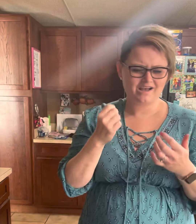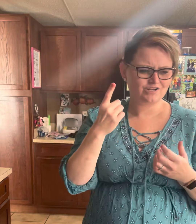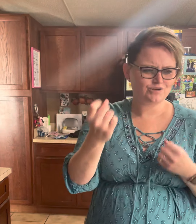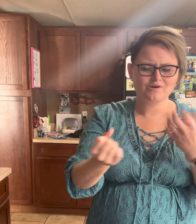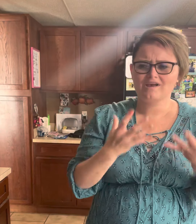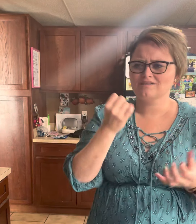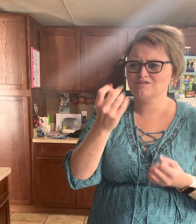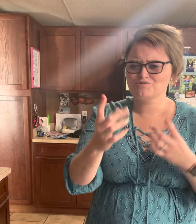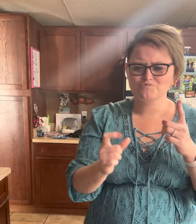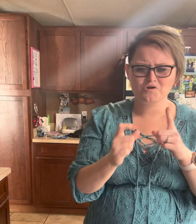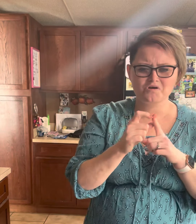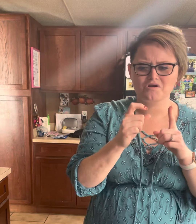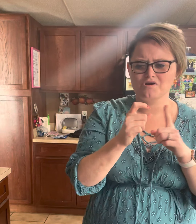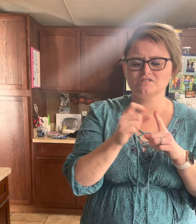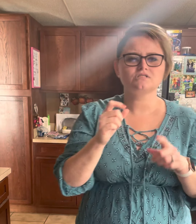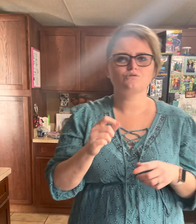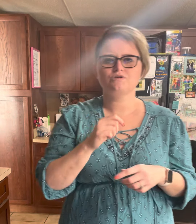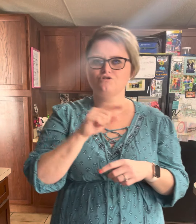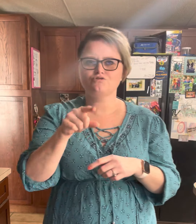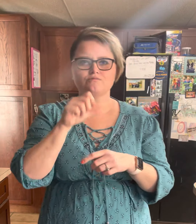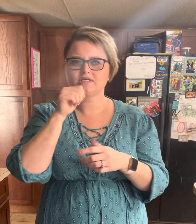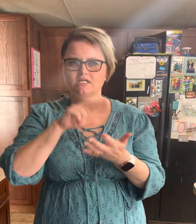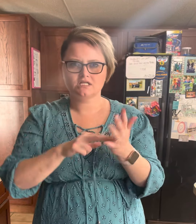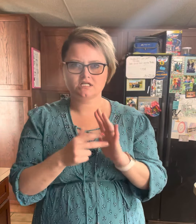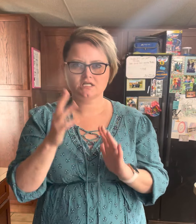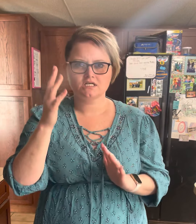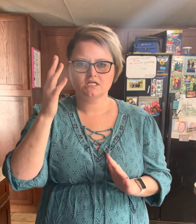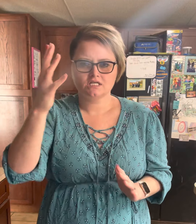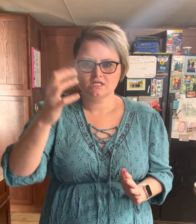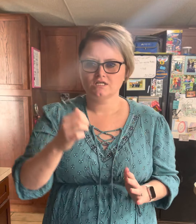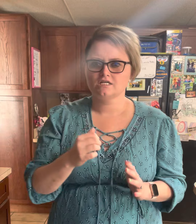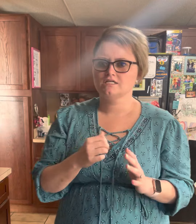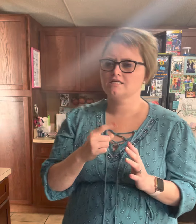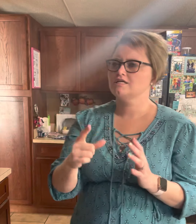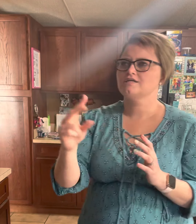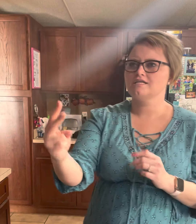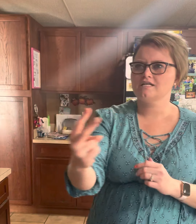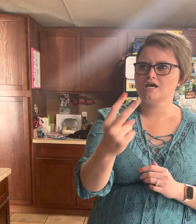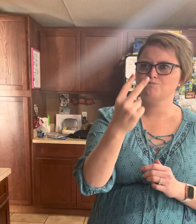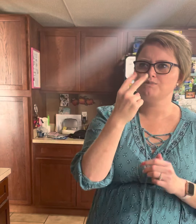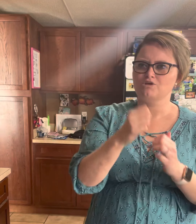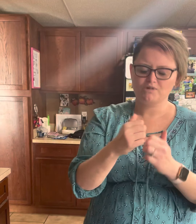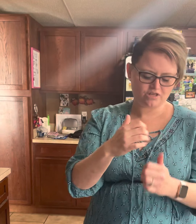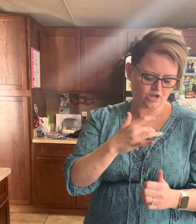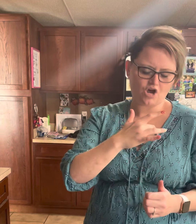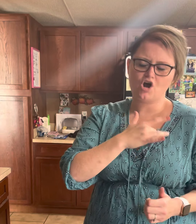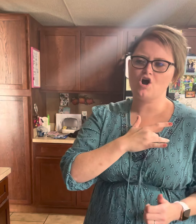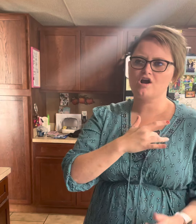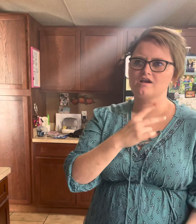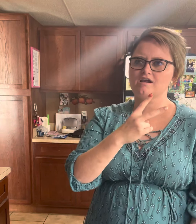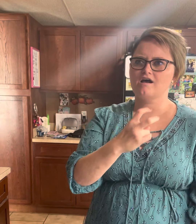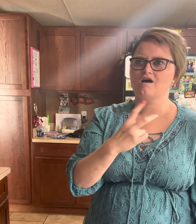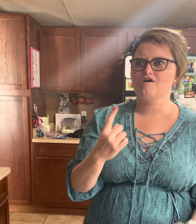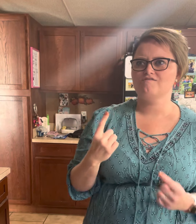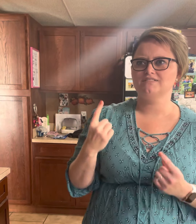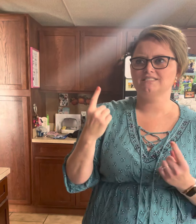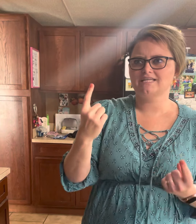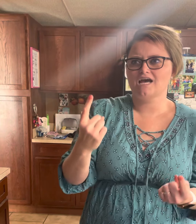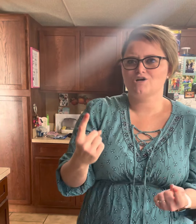come out of your mouth I'm it You're staring at me with the heart of doubt